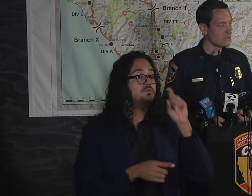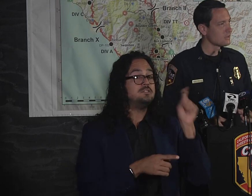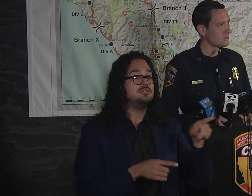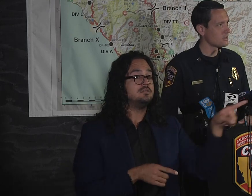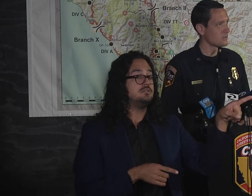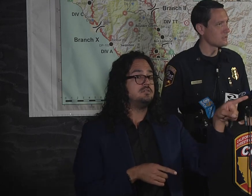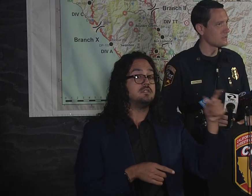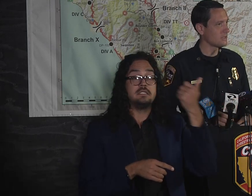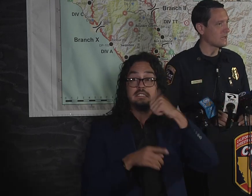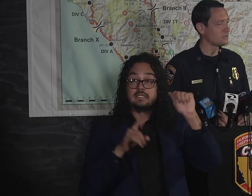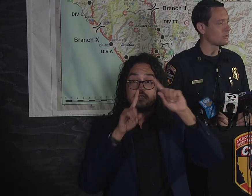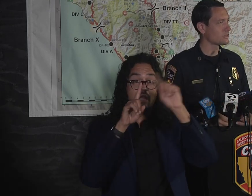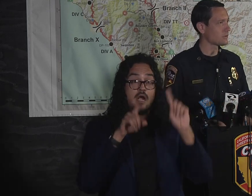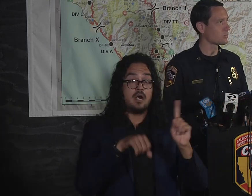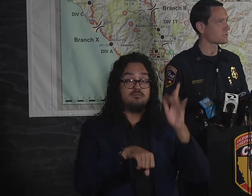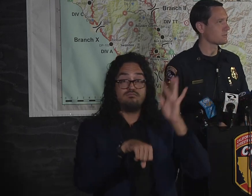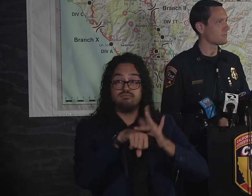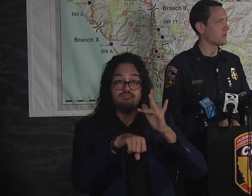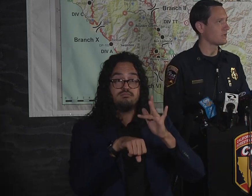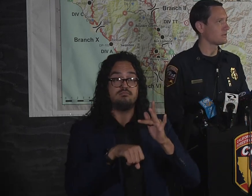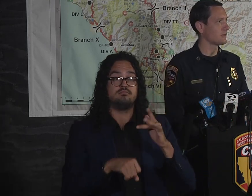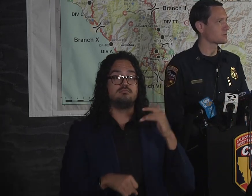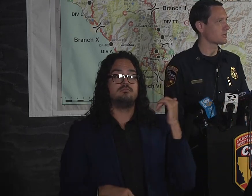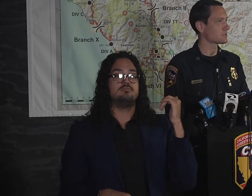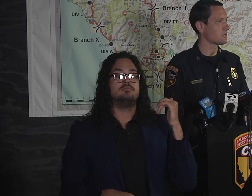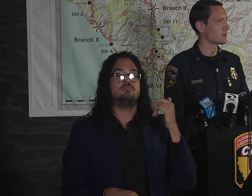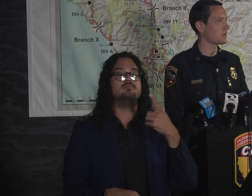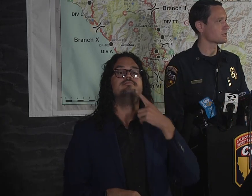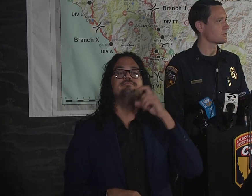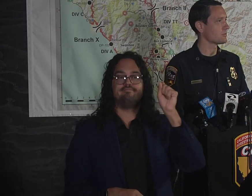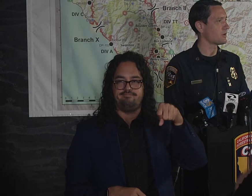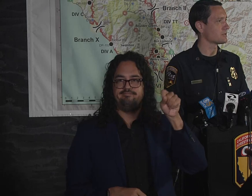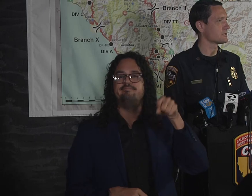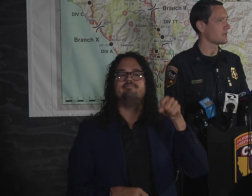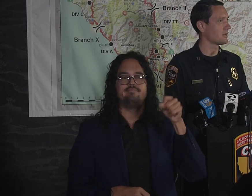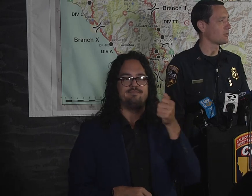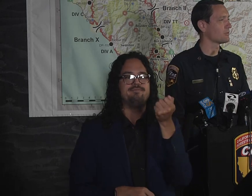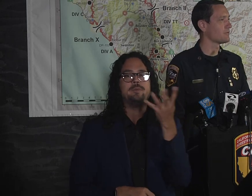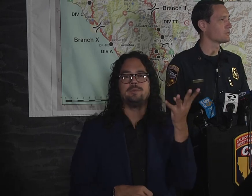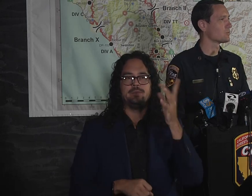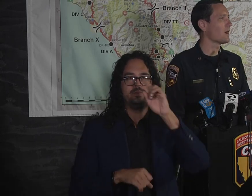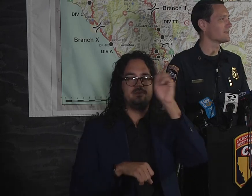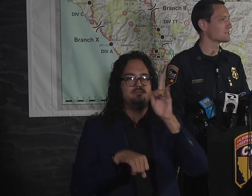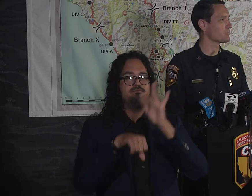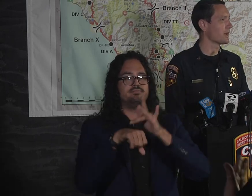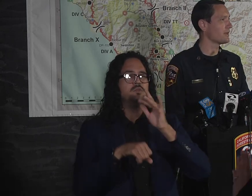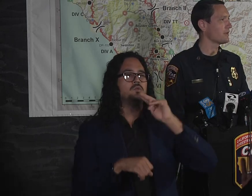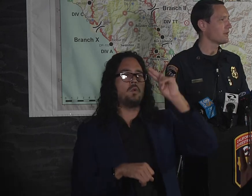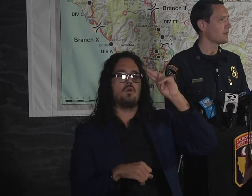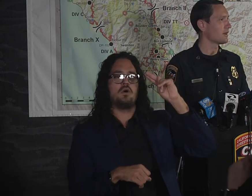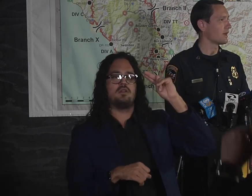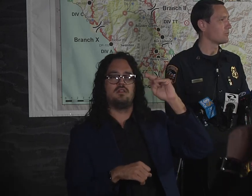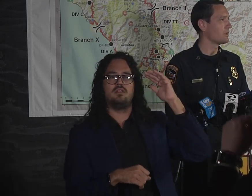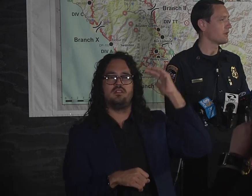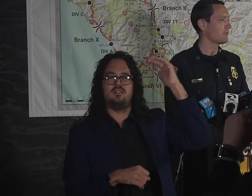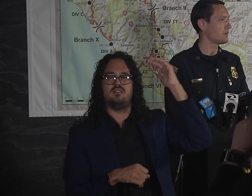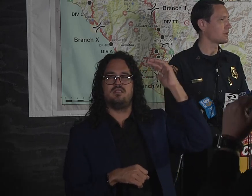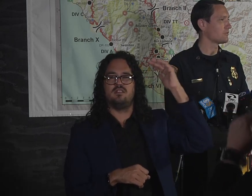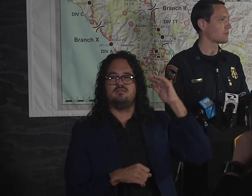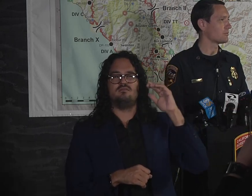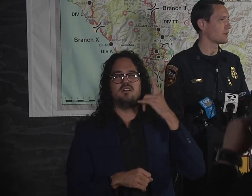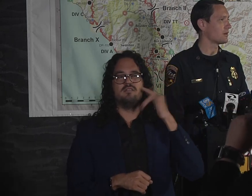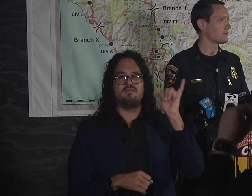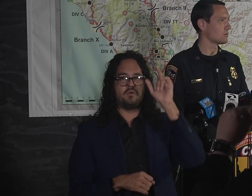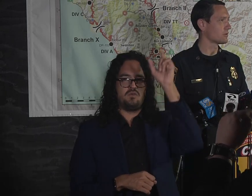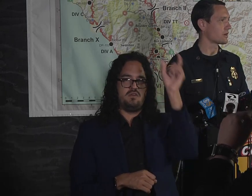with them that caused problems? Yeah, I do know that there were some down strikes across the northern part of the state. I don't believe it was widespread and we didn't have